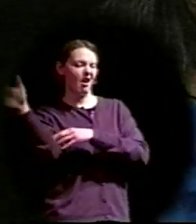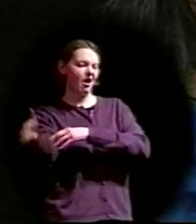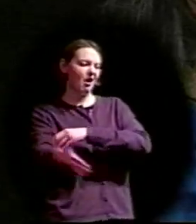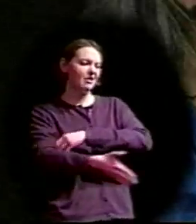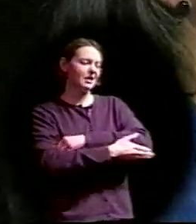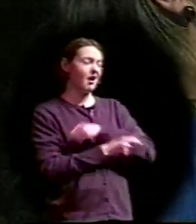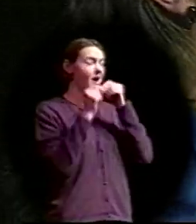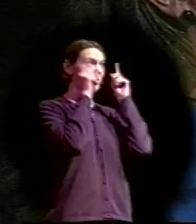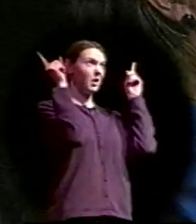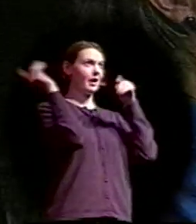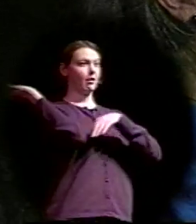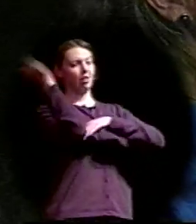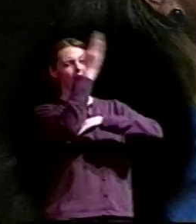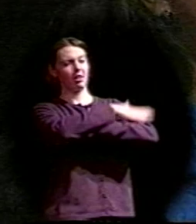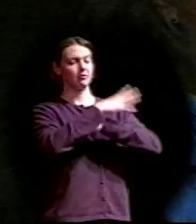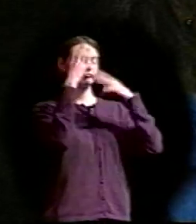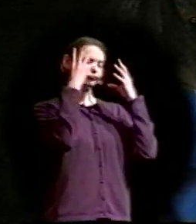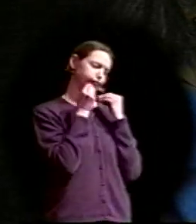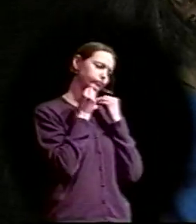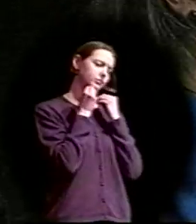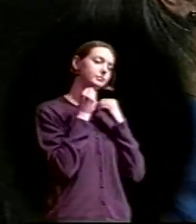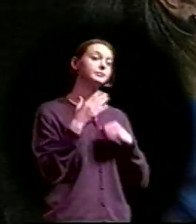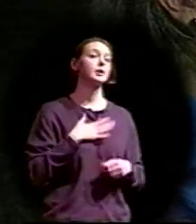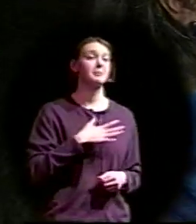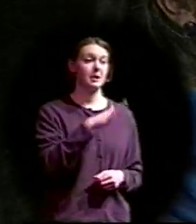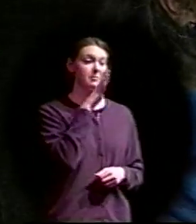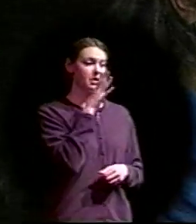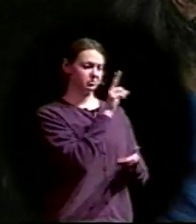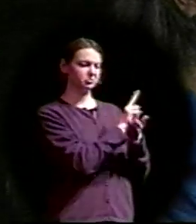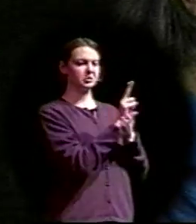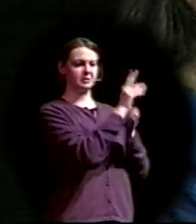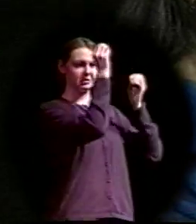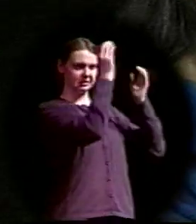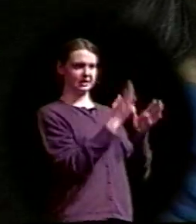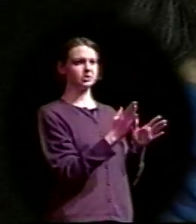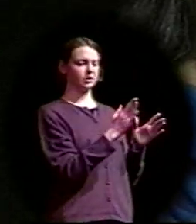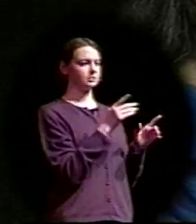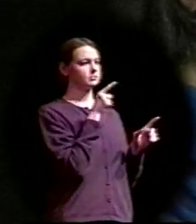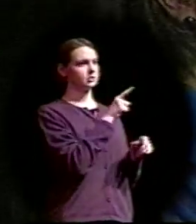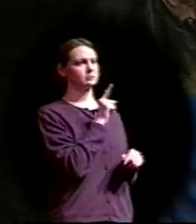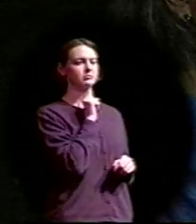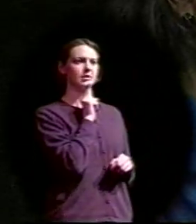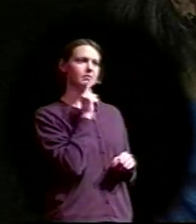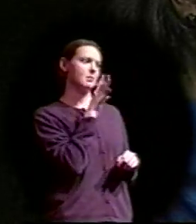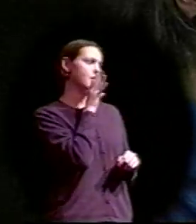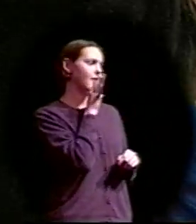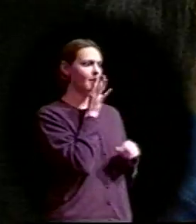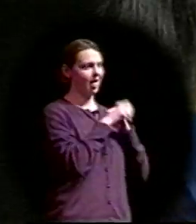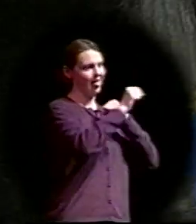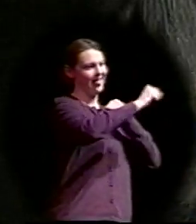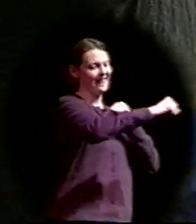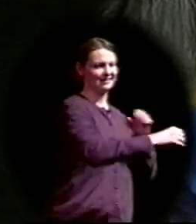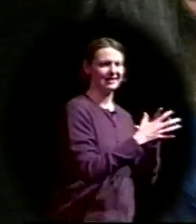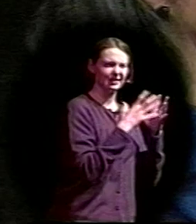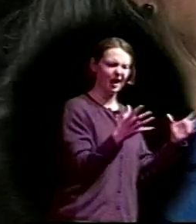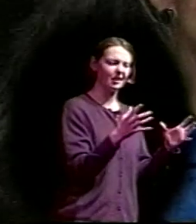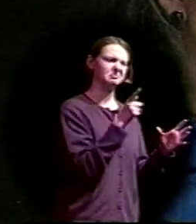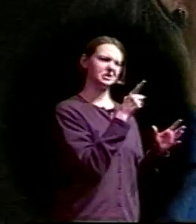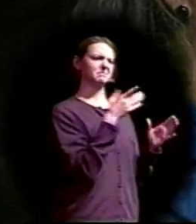thing, my mother, a university professor, and thus a woman of many words, approached the problem academically with